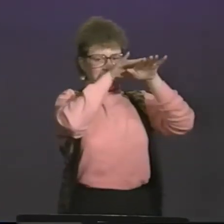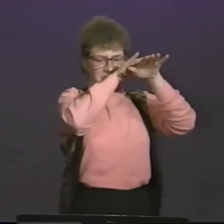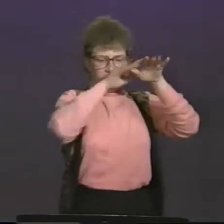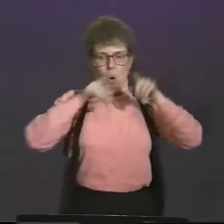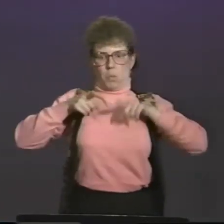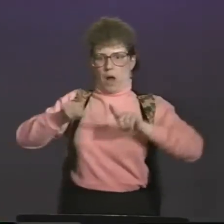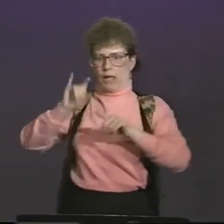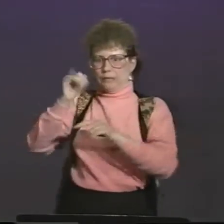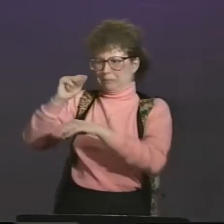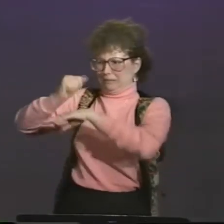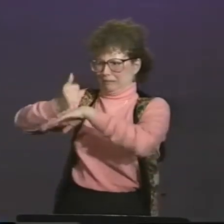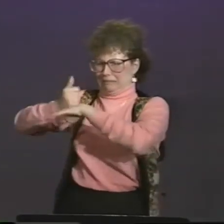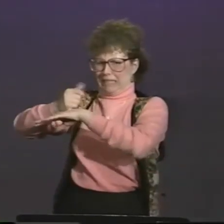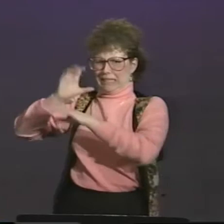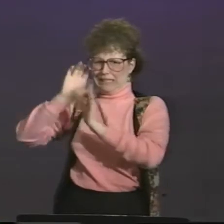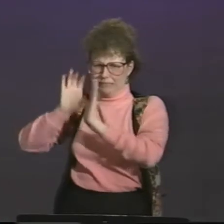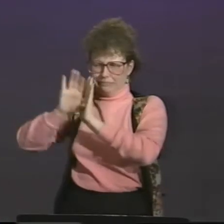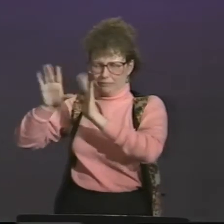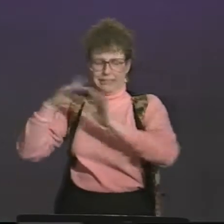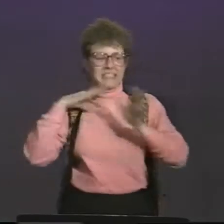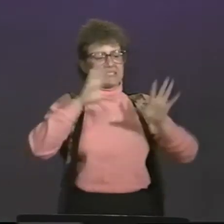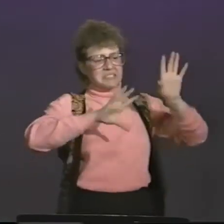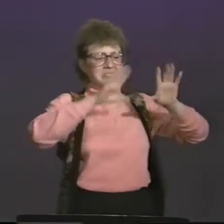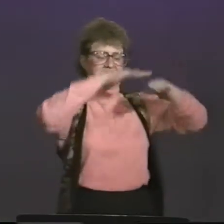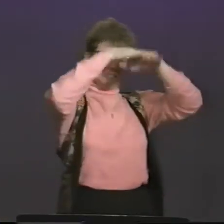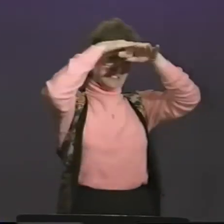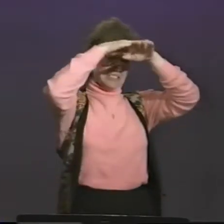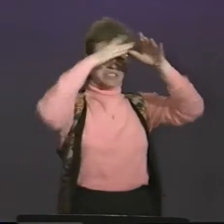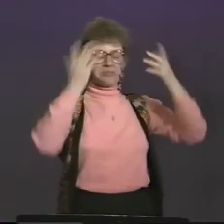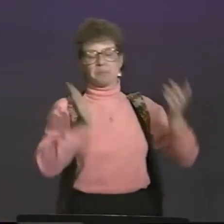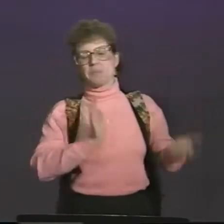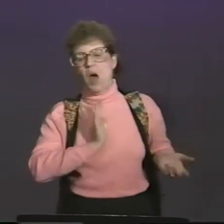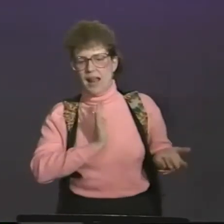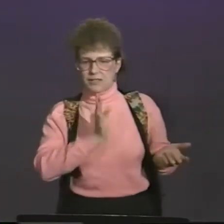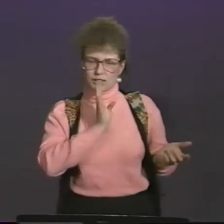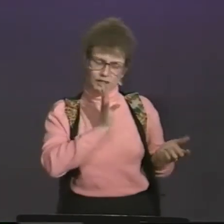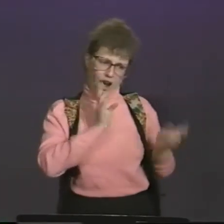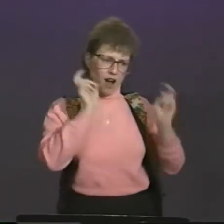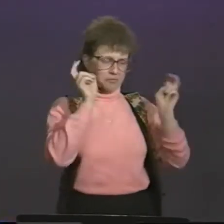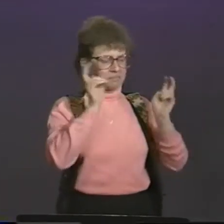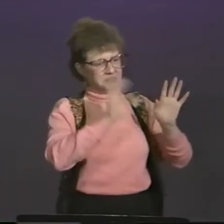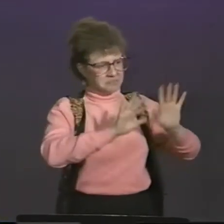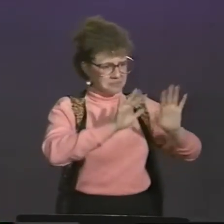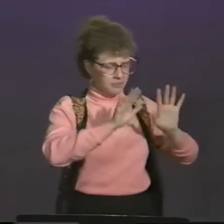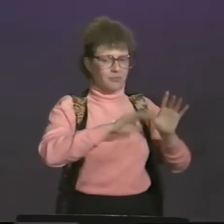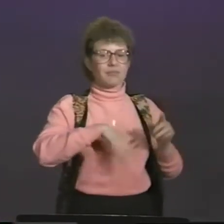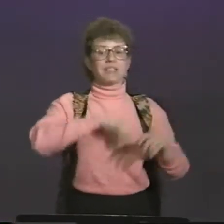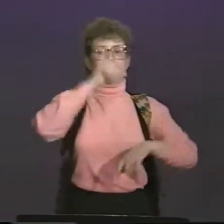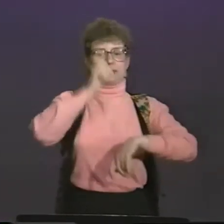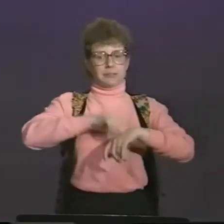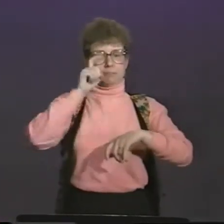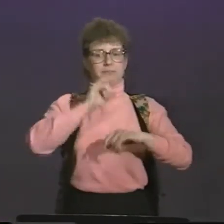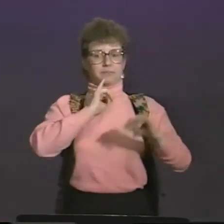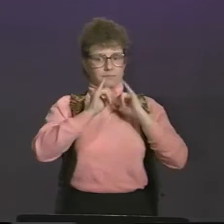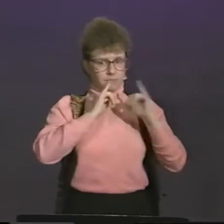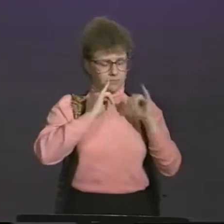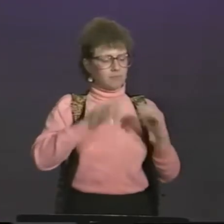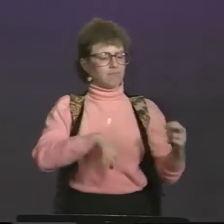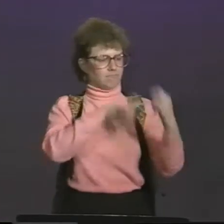on. Rather surface level conversation while Jim set up the camera. We just did rather polite chat. When it was time